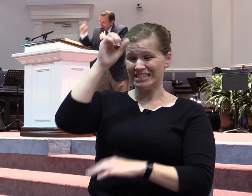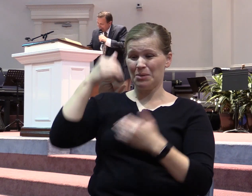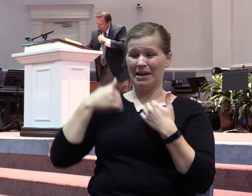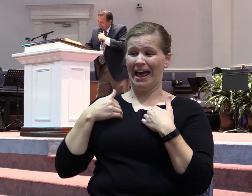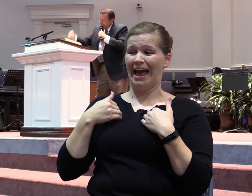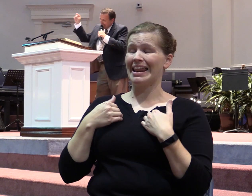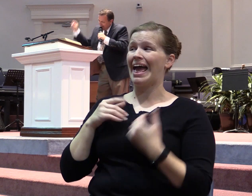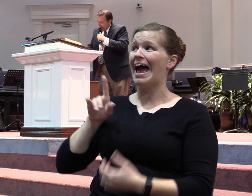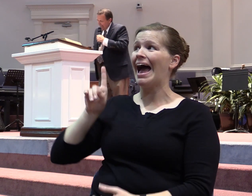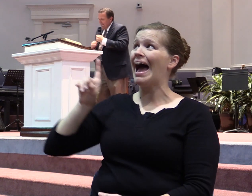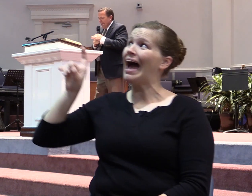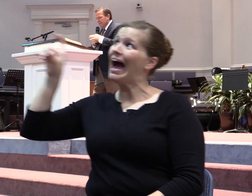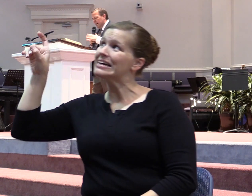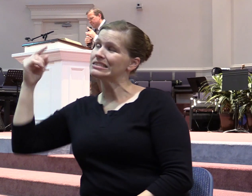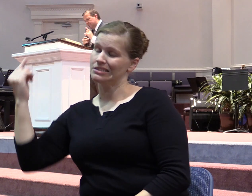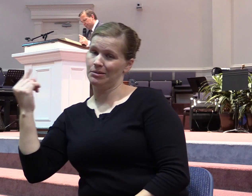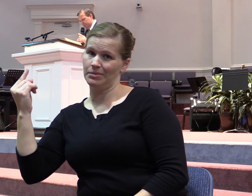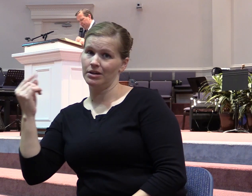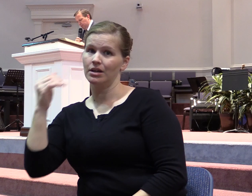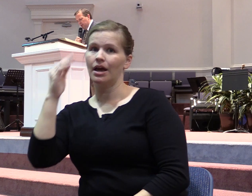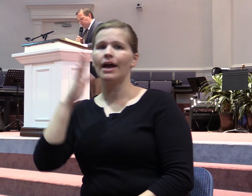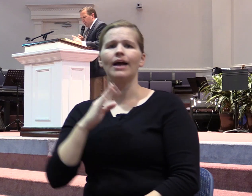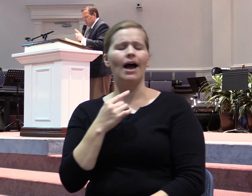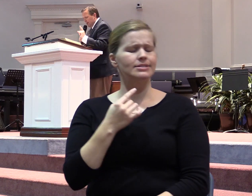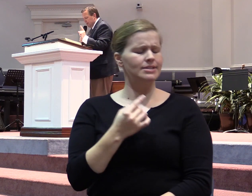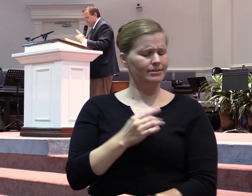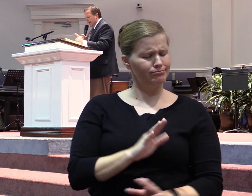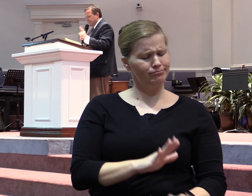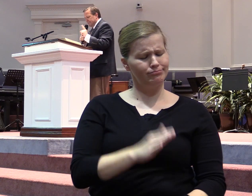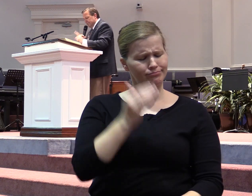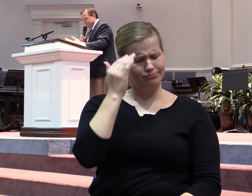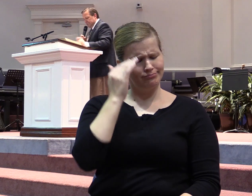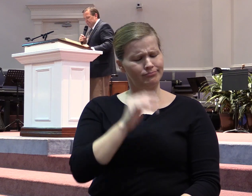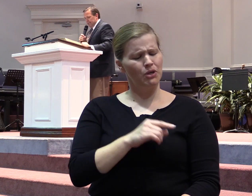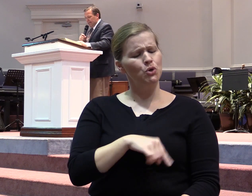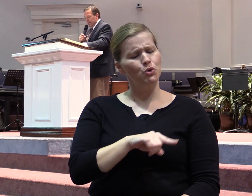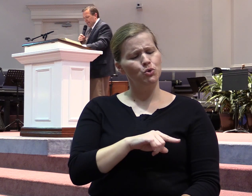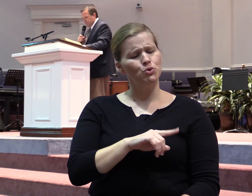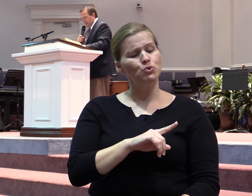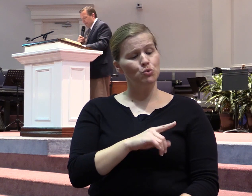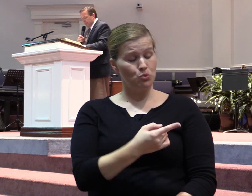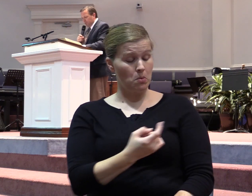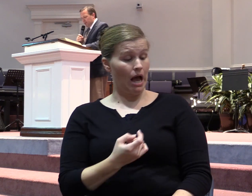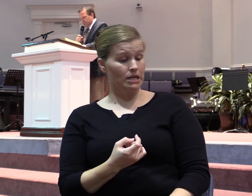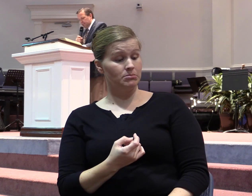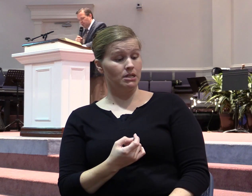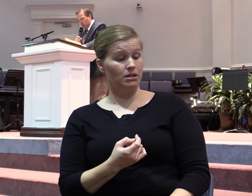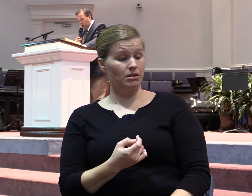this thing. And God said unto him, because thou hast asked this thing, and hast not asked for thyself long